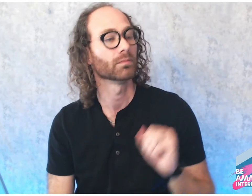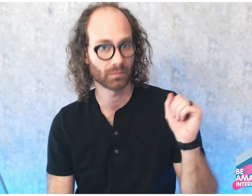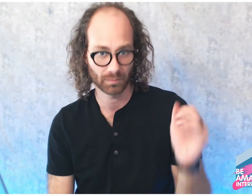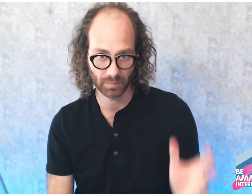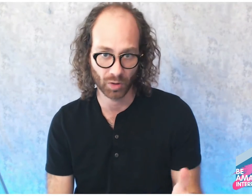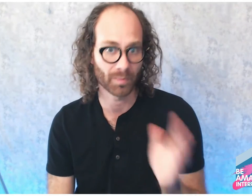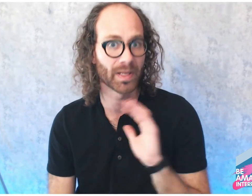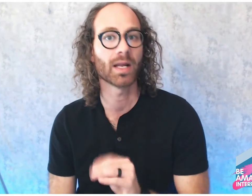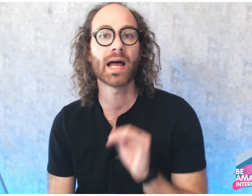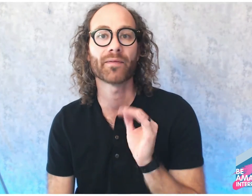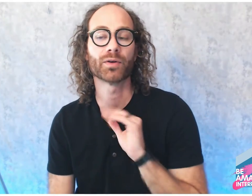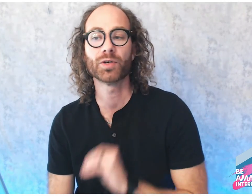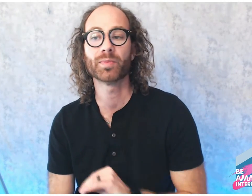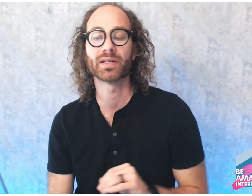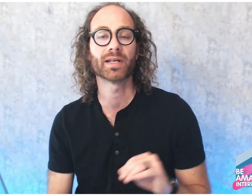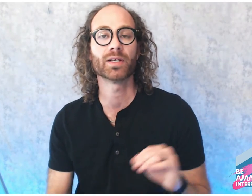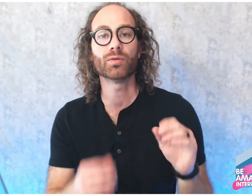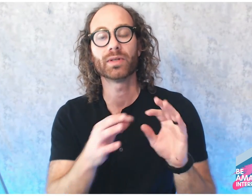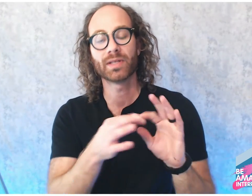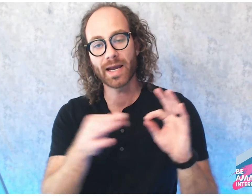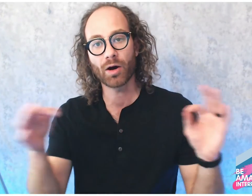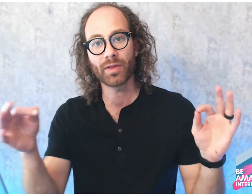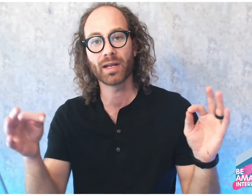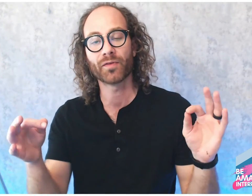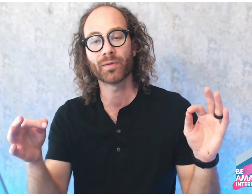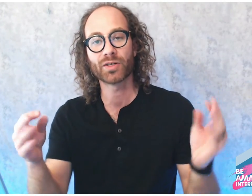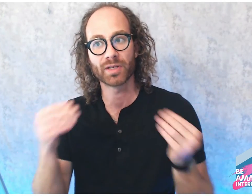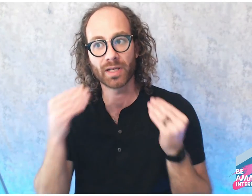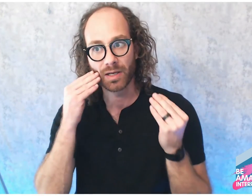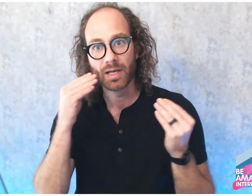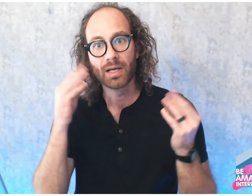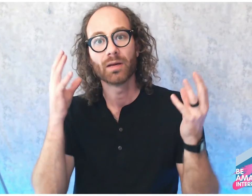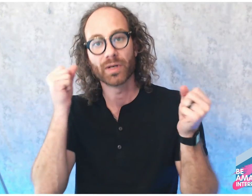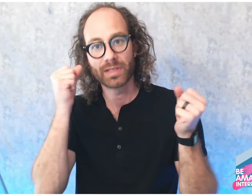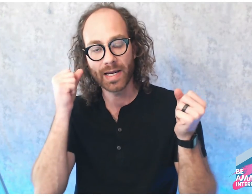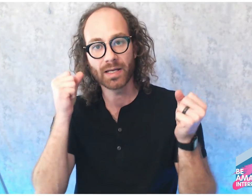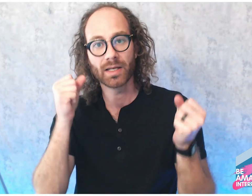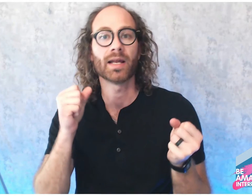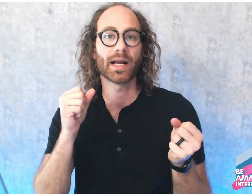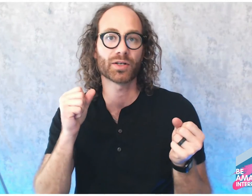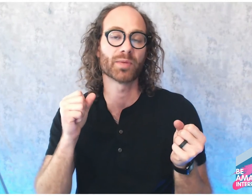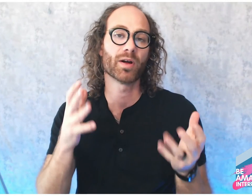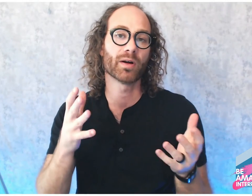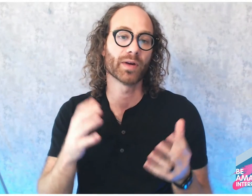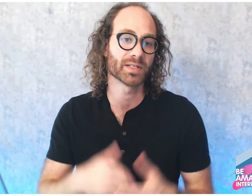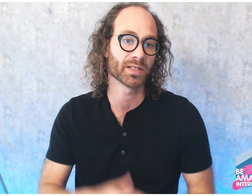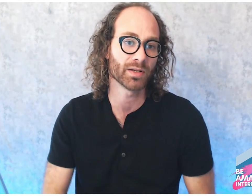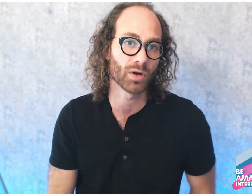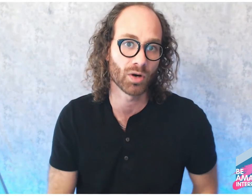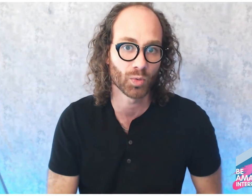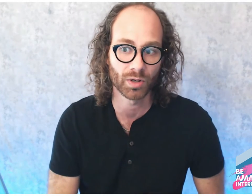Go to a minute and a half. Go to two minutes. Can you take all that information in, retain it, and actually paraphrase it in your own words,